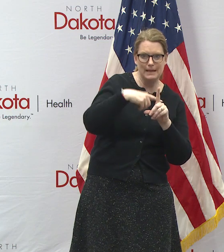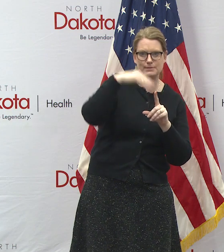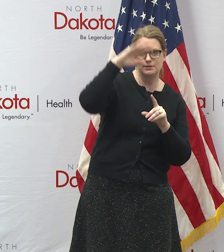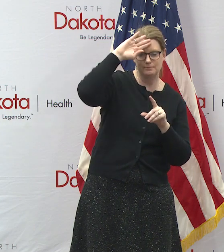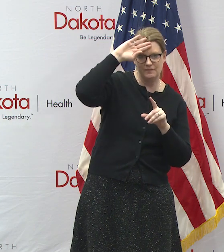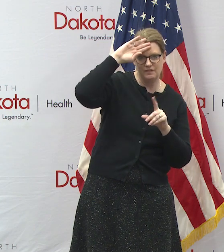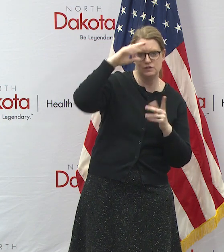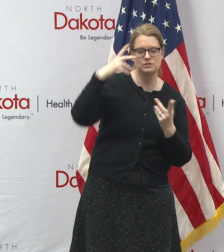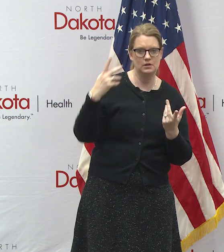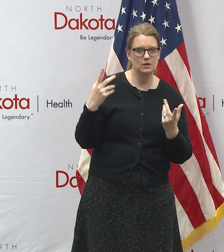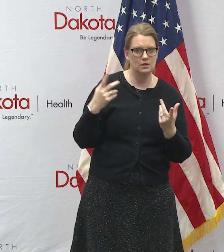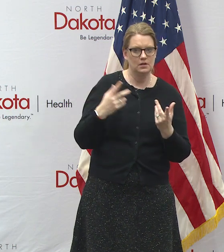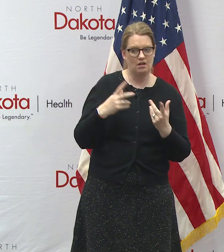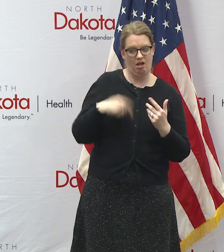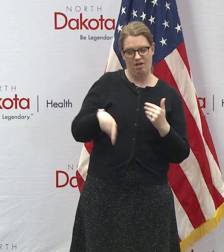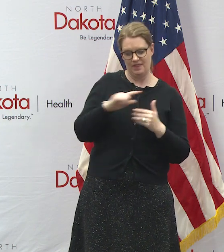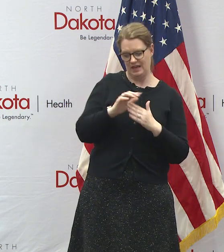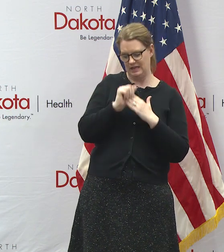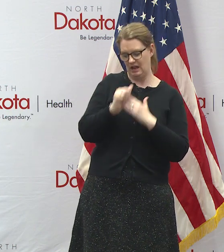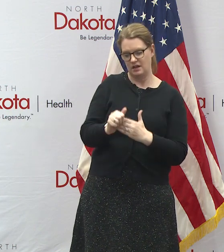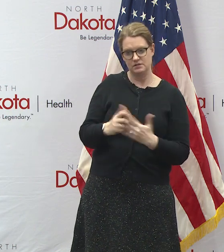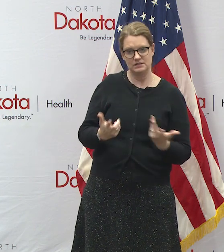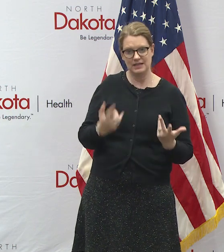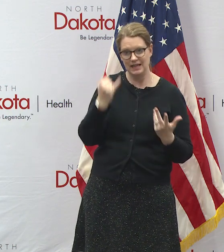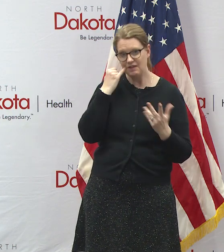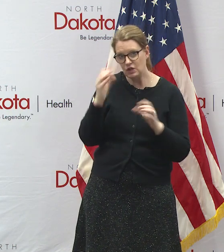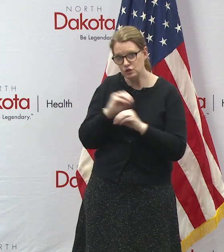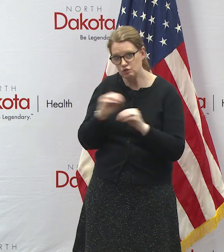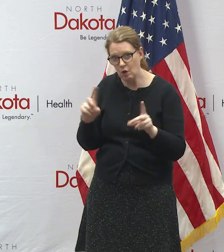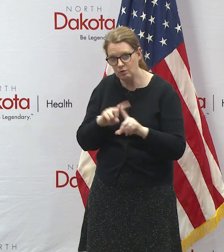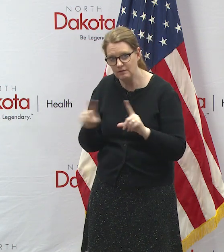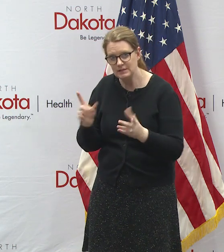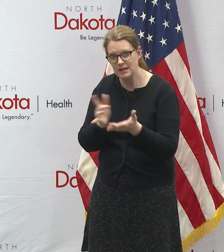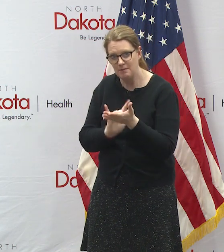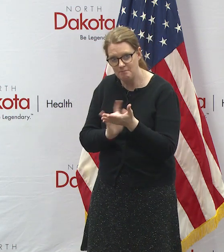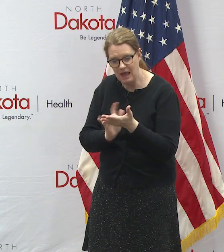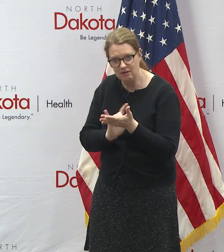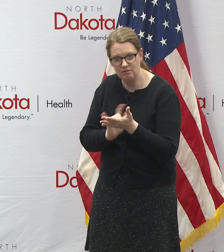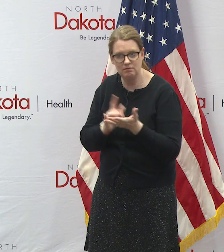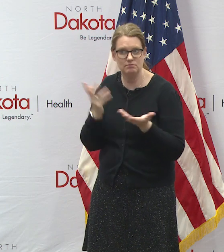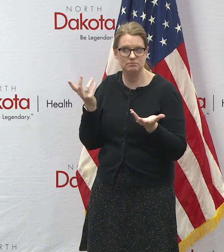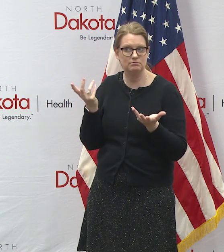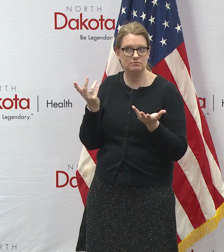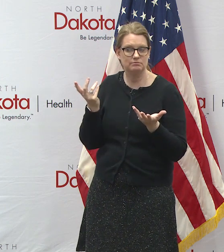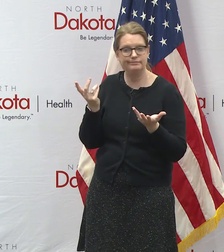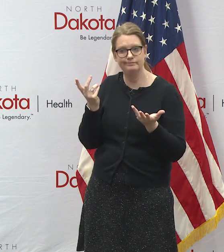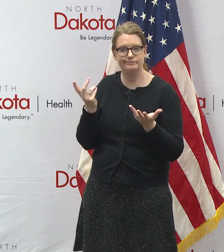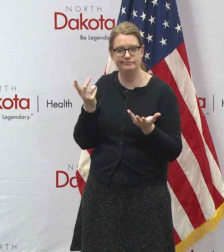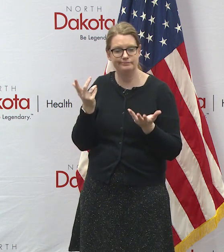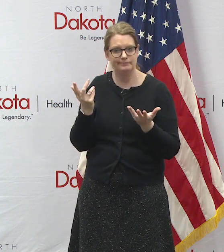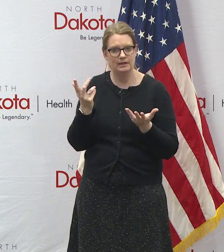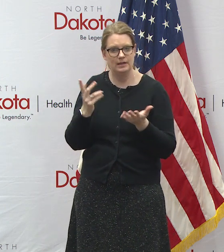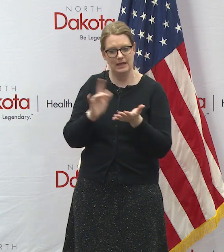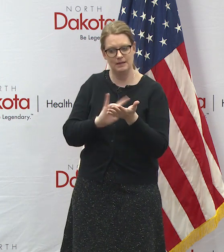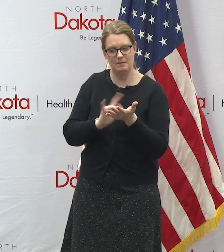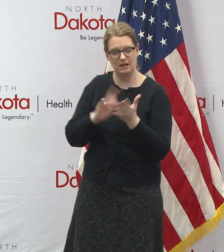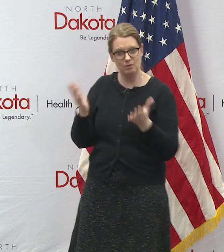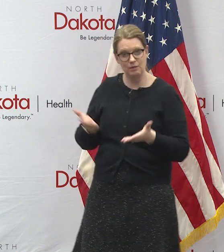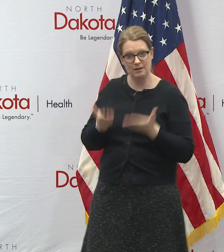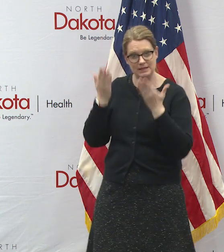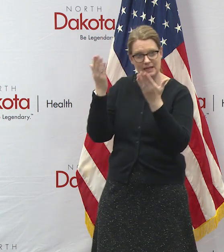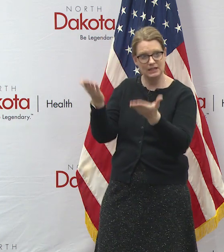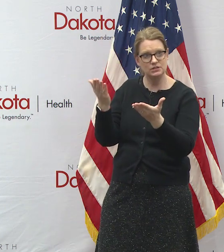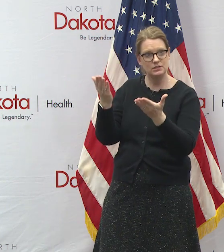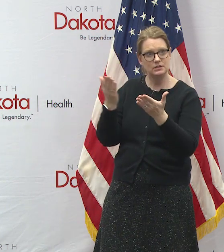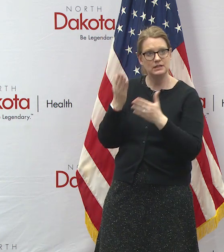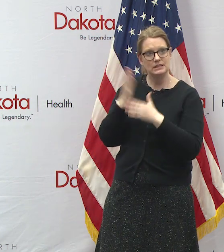would give those individuals uh and so then if there's no difference in medical um you know in the medical recommendation